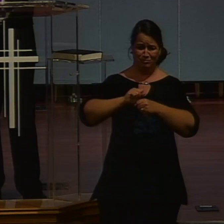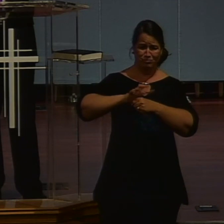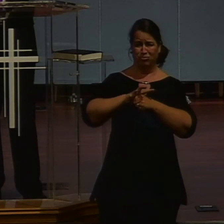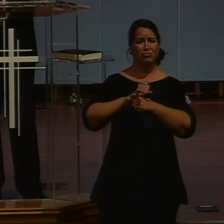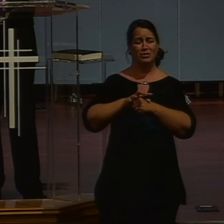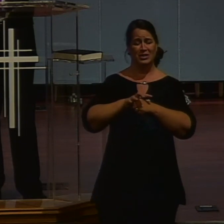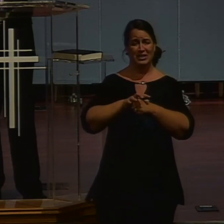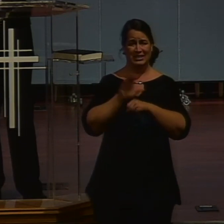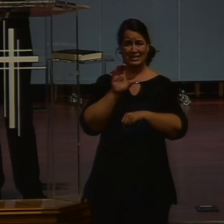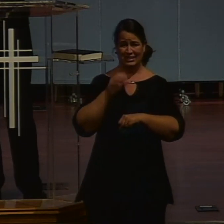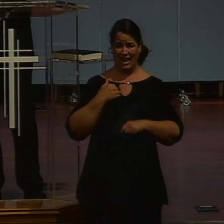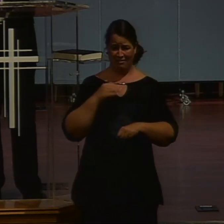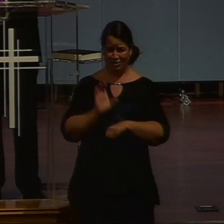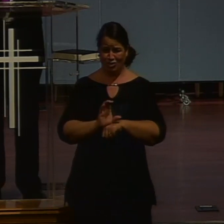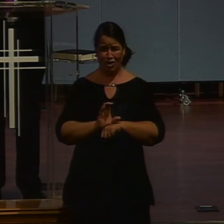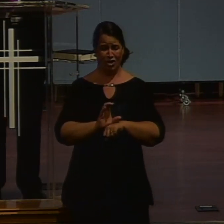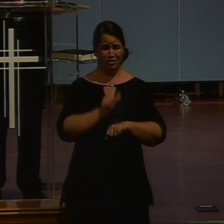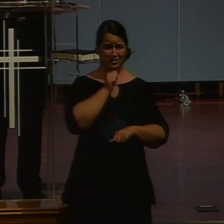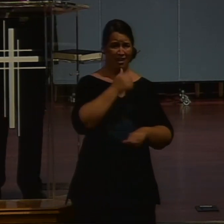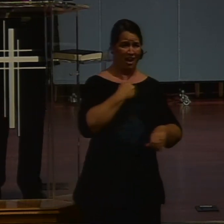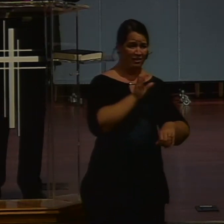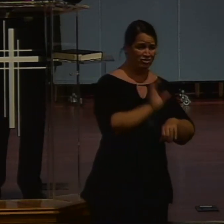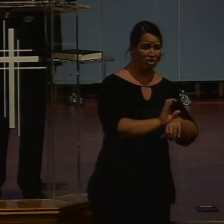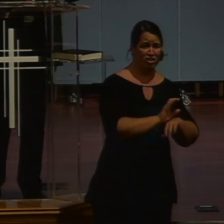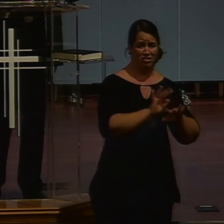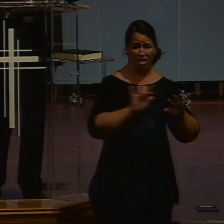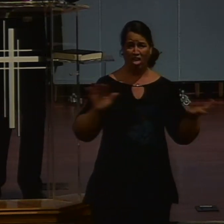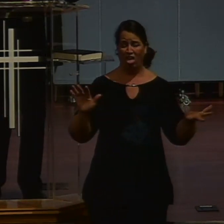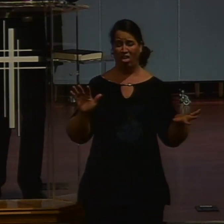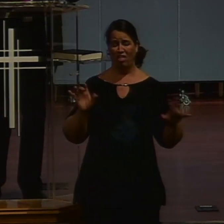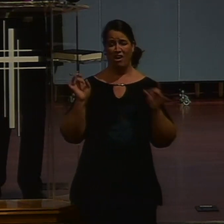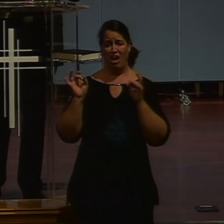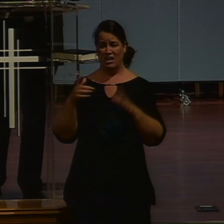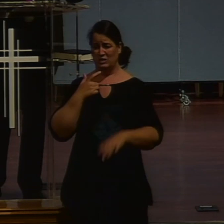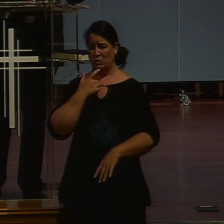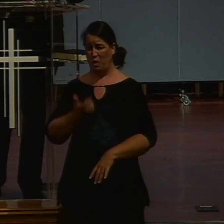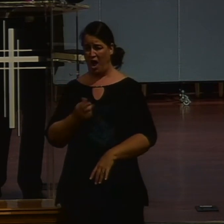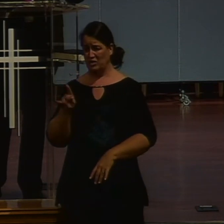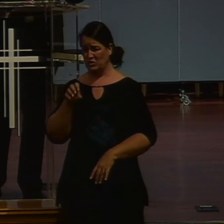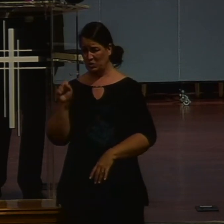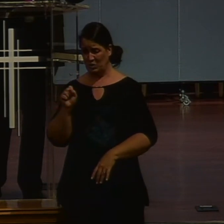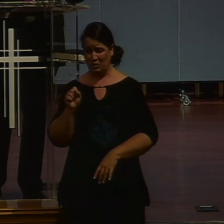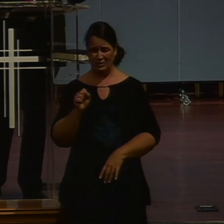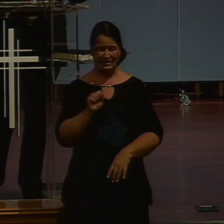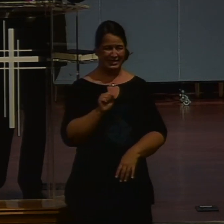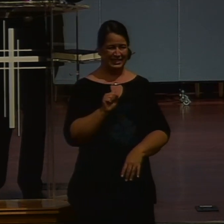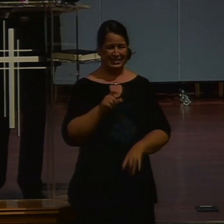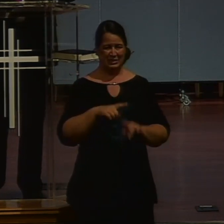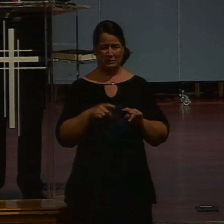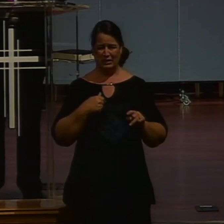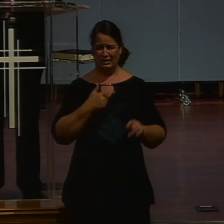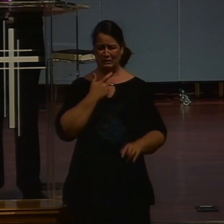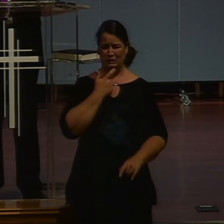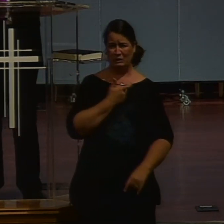on the news. Here's the situation in this day and age. I kind of hate to watch the news and I kind of hate not to watch the news. Ah, it's